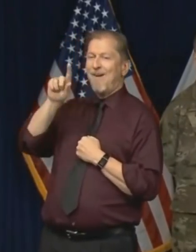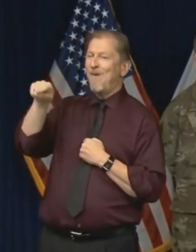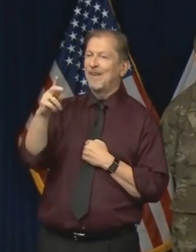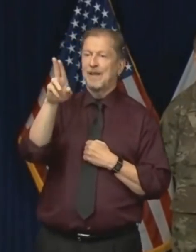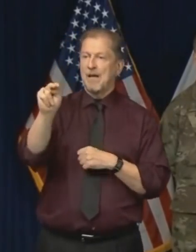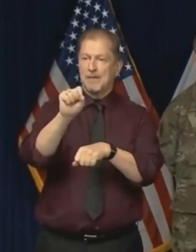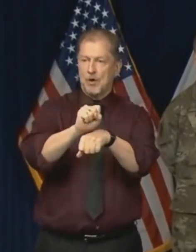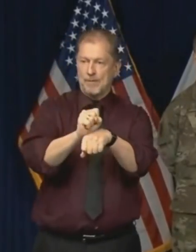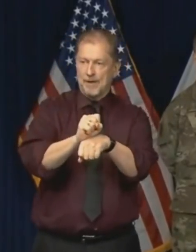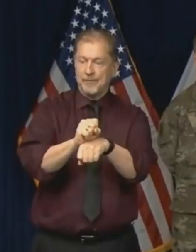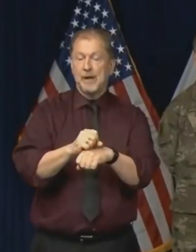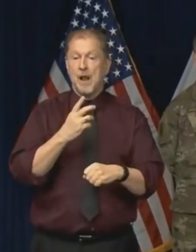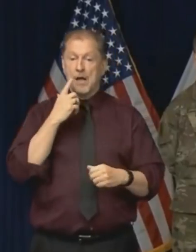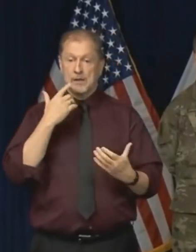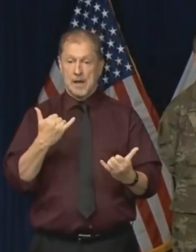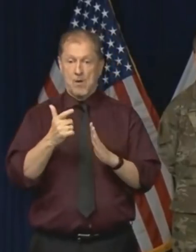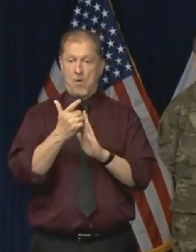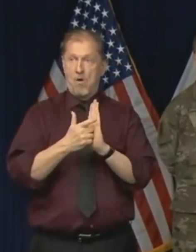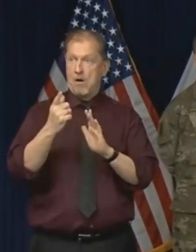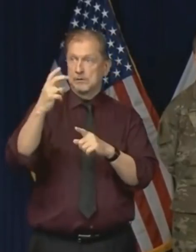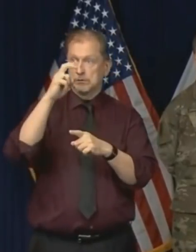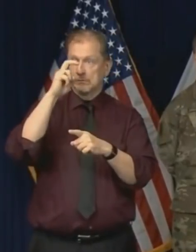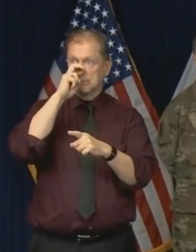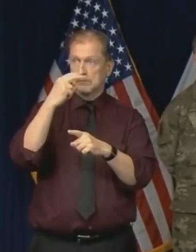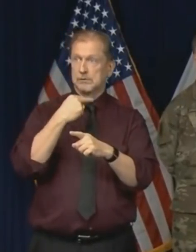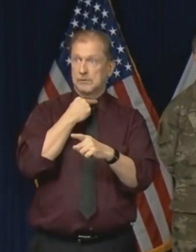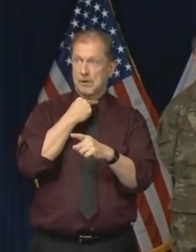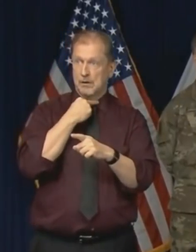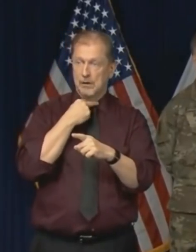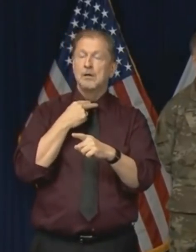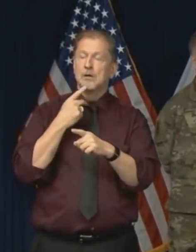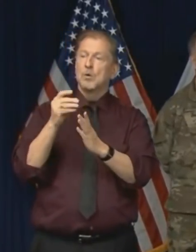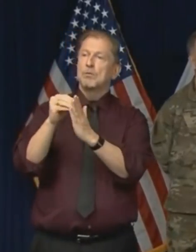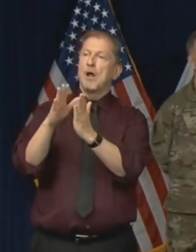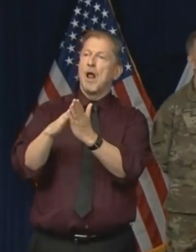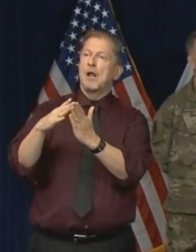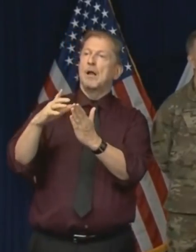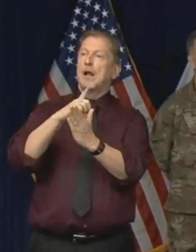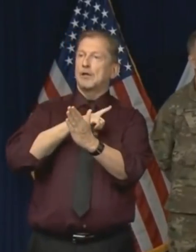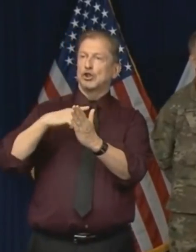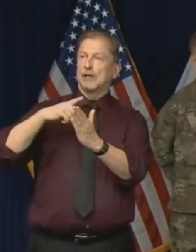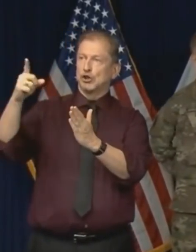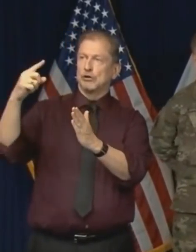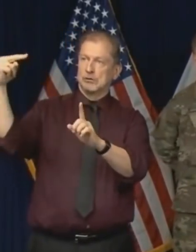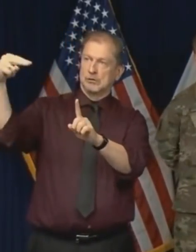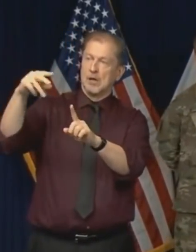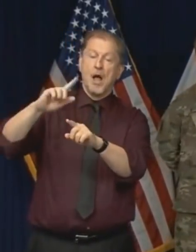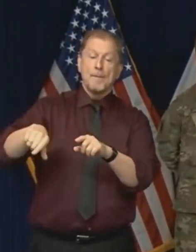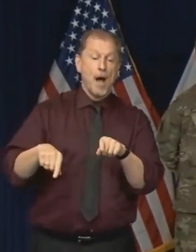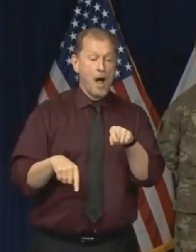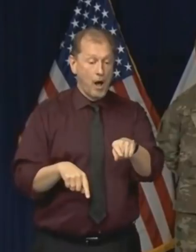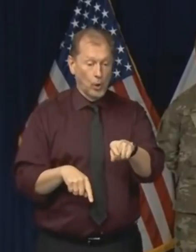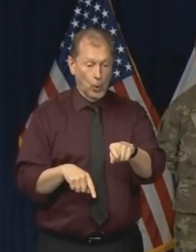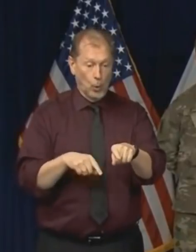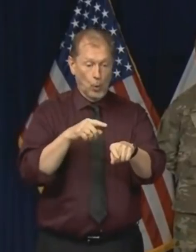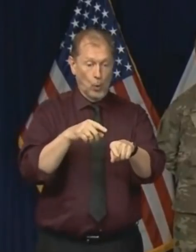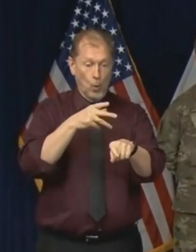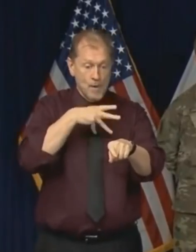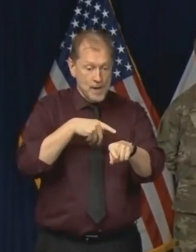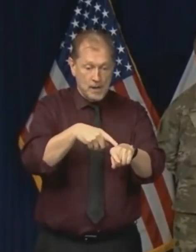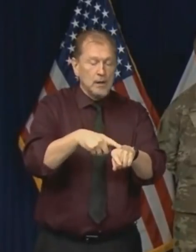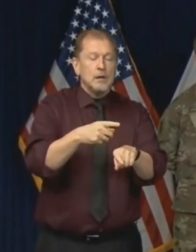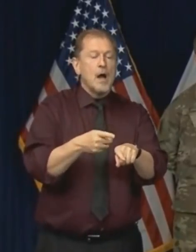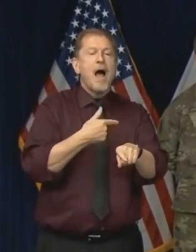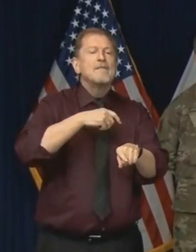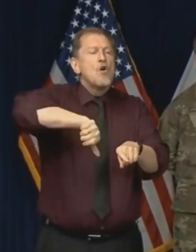hasn't been changed and the legislature needs to, we should put on the agenda of the legislature if that's what's necessary. And then the other part of this would be,